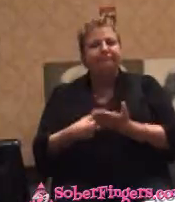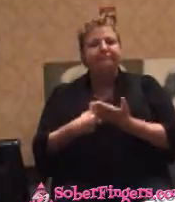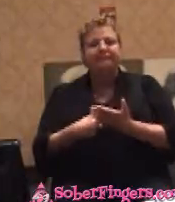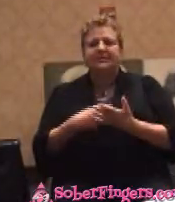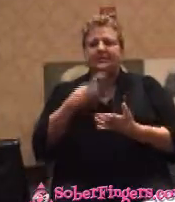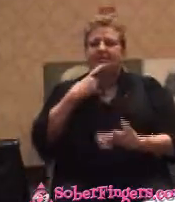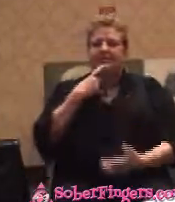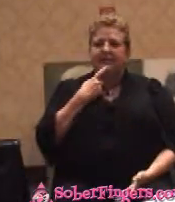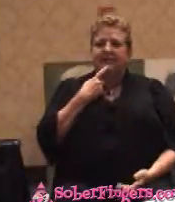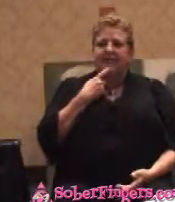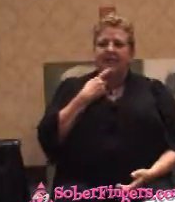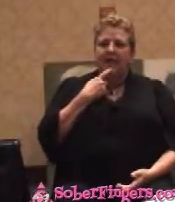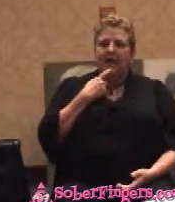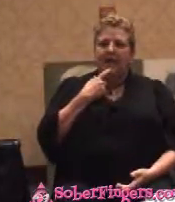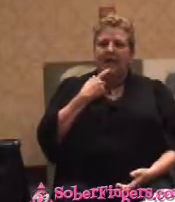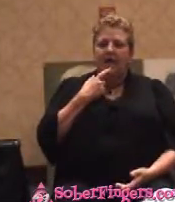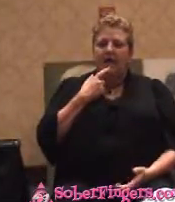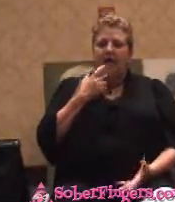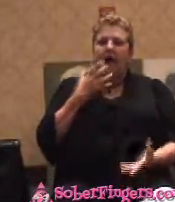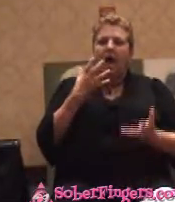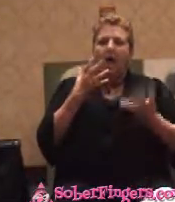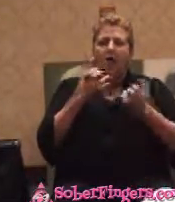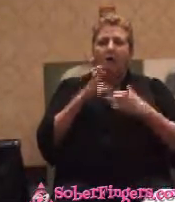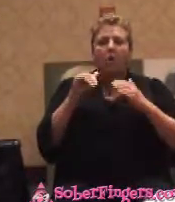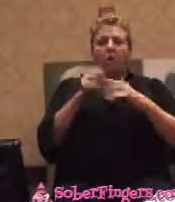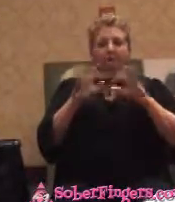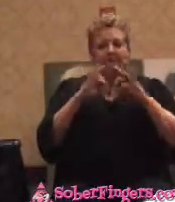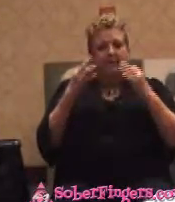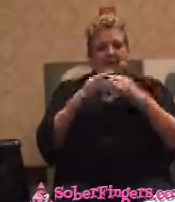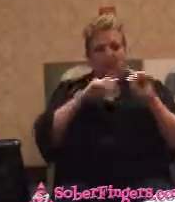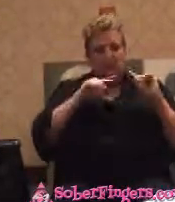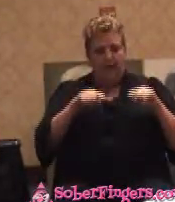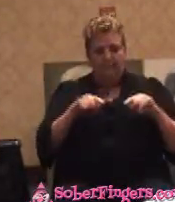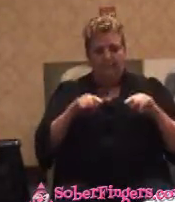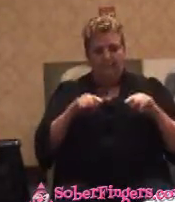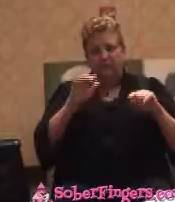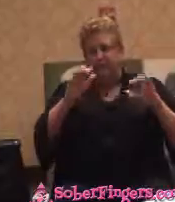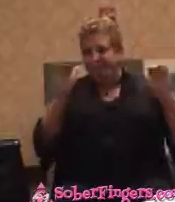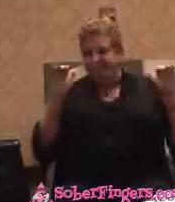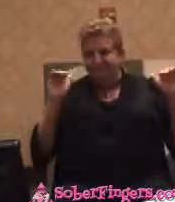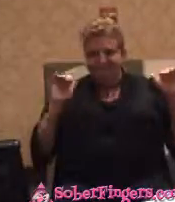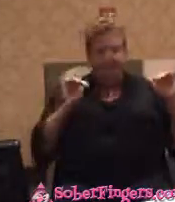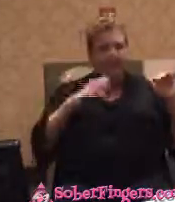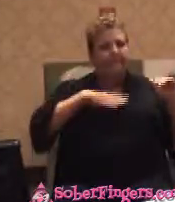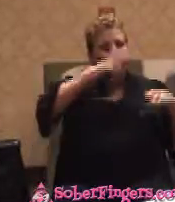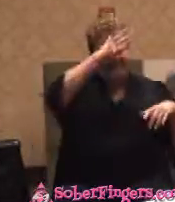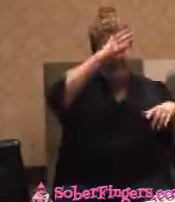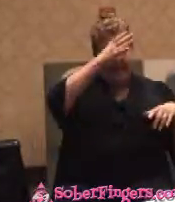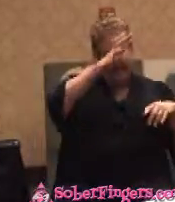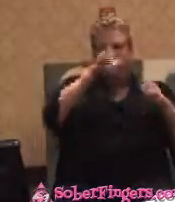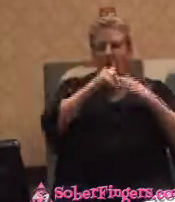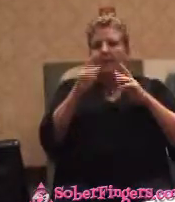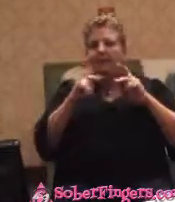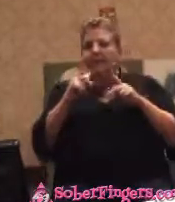get the family in here. I need to talk to them. So I rounded up all of them, my dad and all the people who were around.